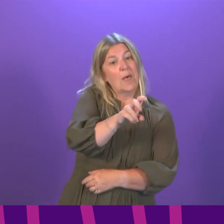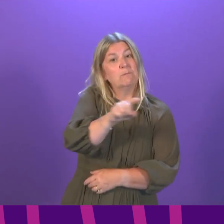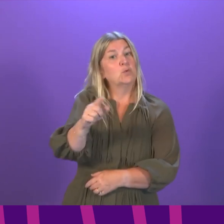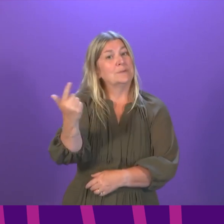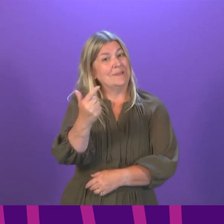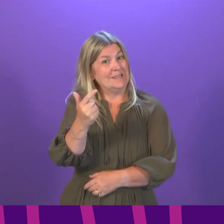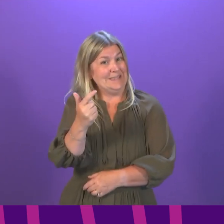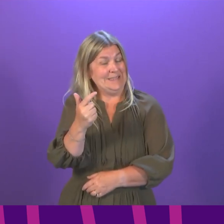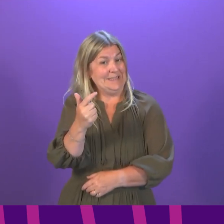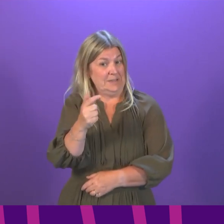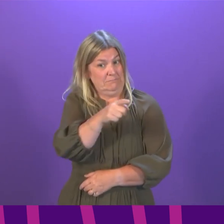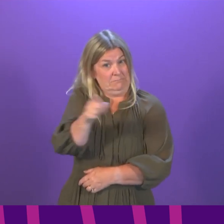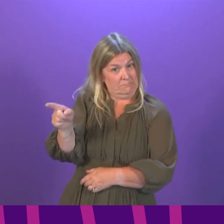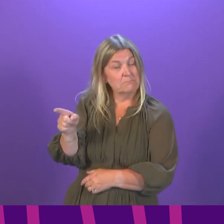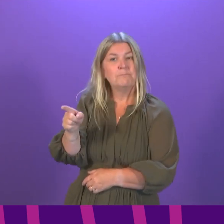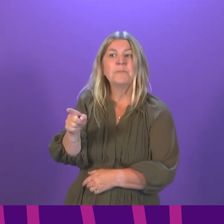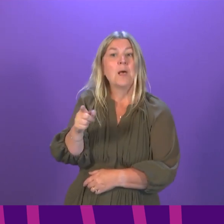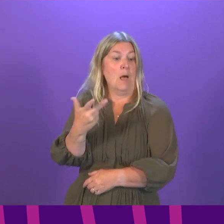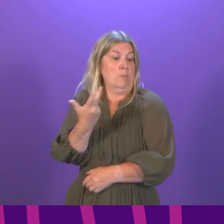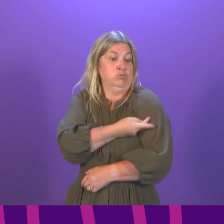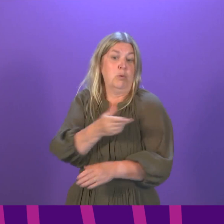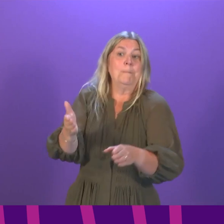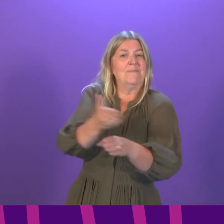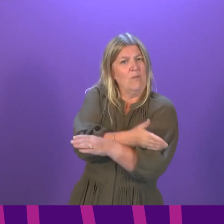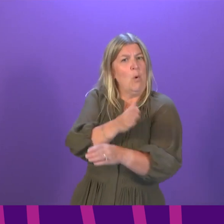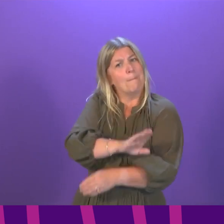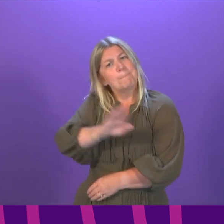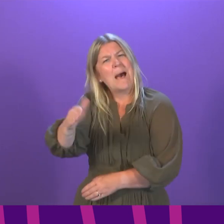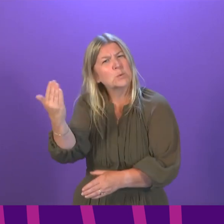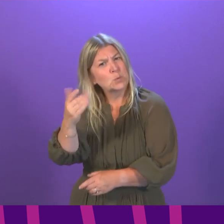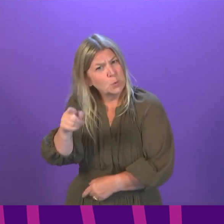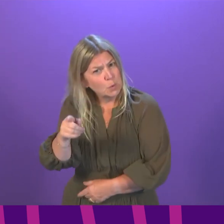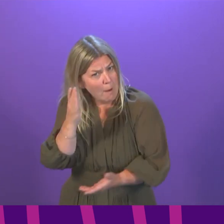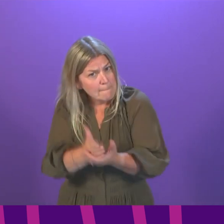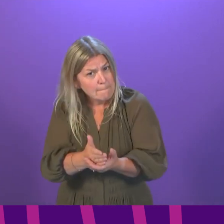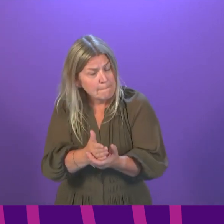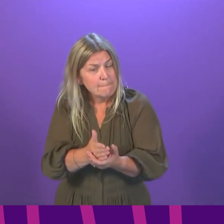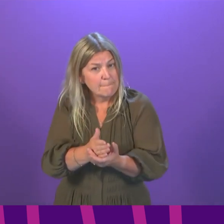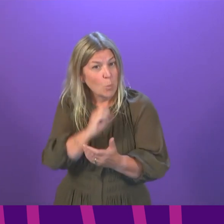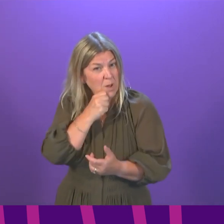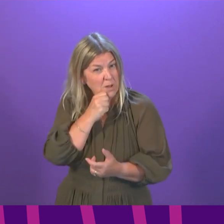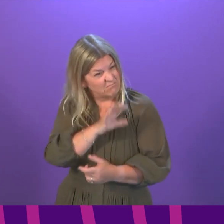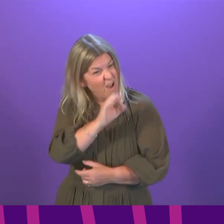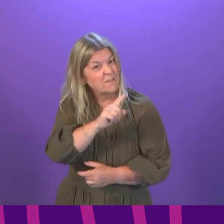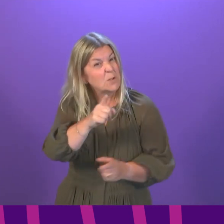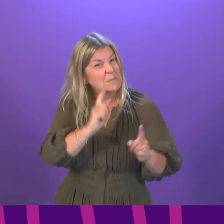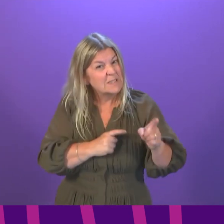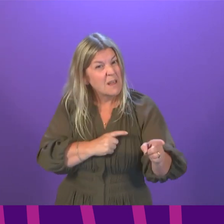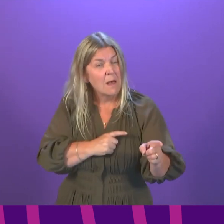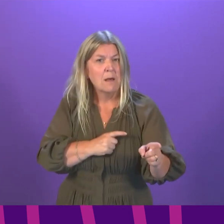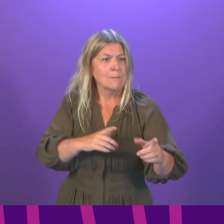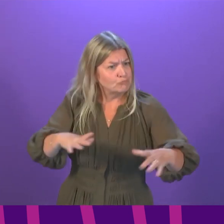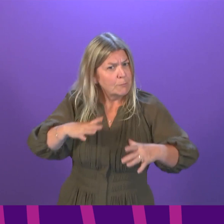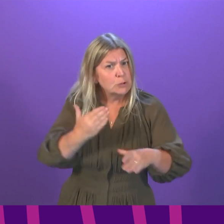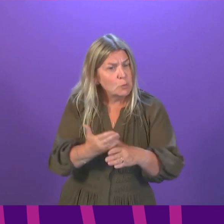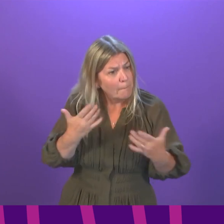their first dose before they return to school in less than two weeks? There seems to be a slip-and-target outline today. What preparation